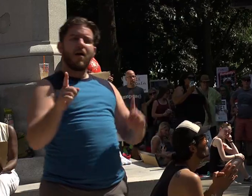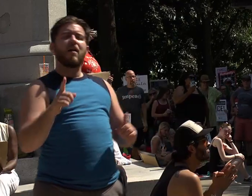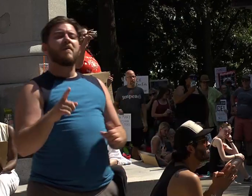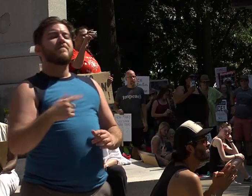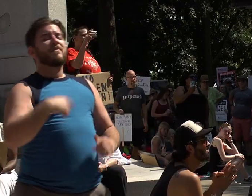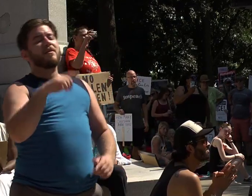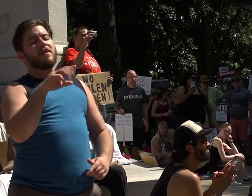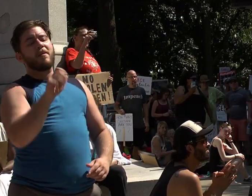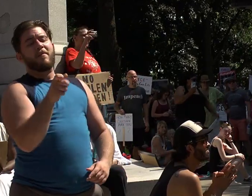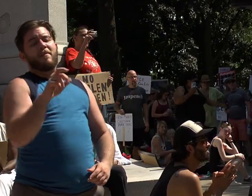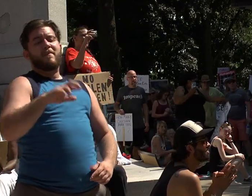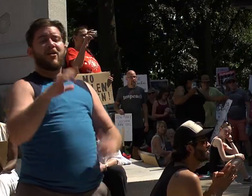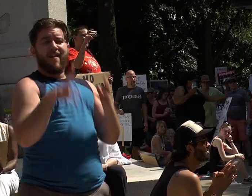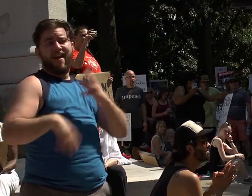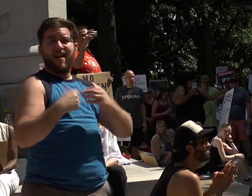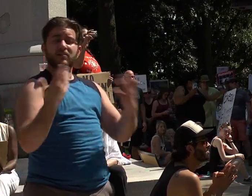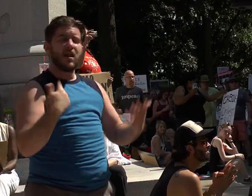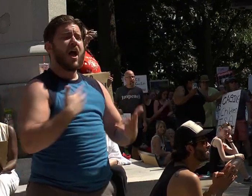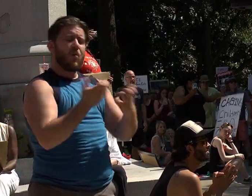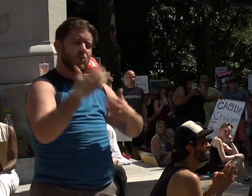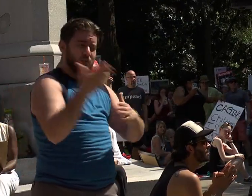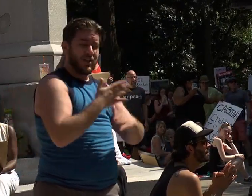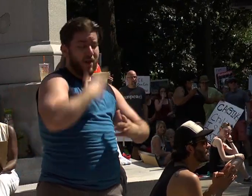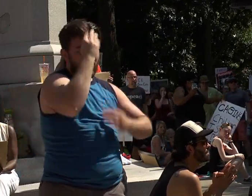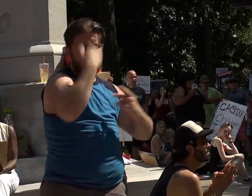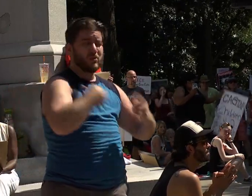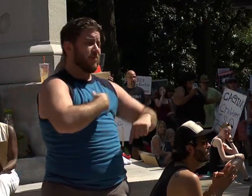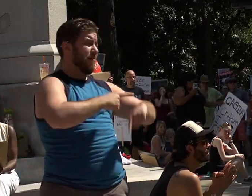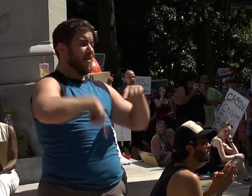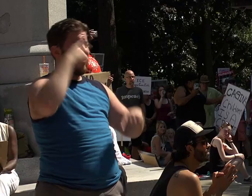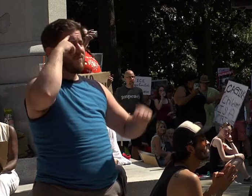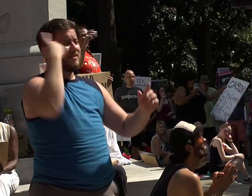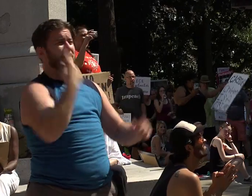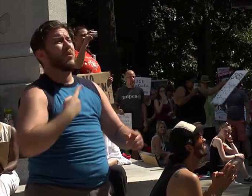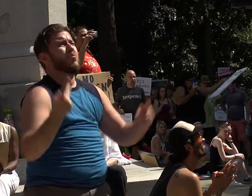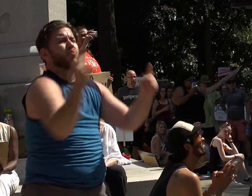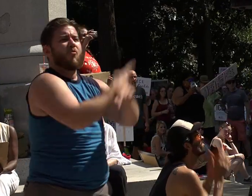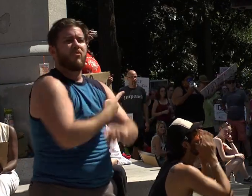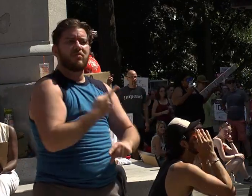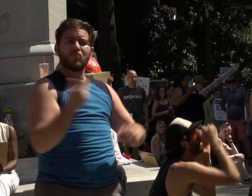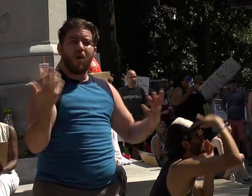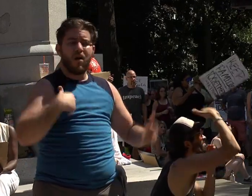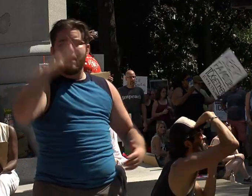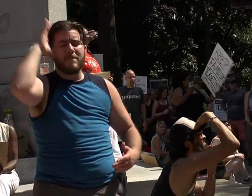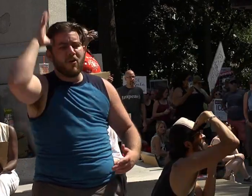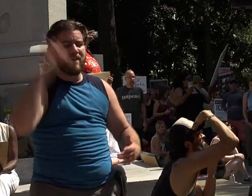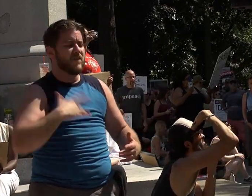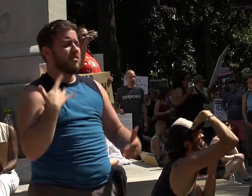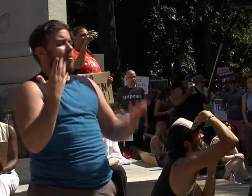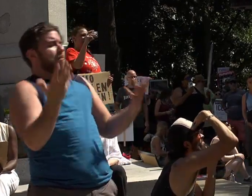Lovely shares, as I add my thoughts, we can't think of anything worse than a parent that doesn't know where their child is or will be reunited.